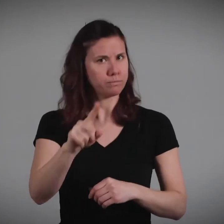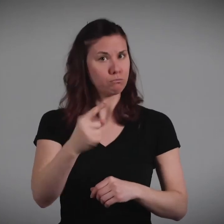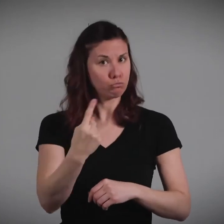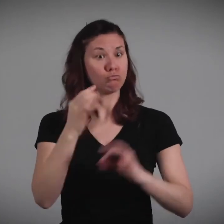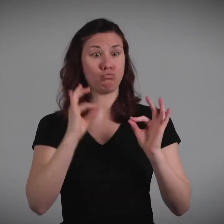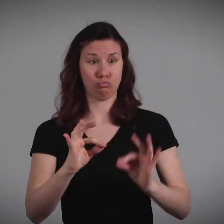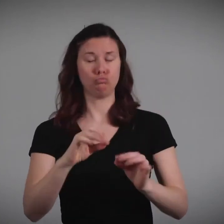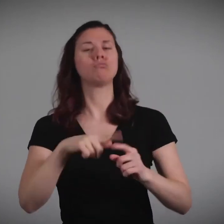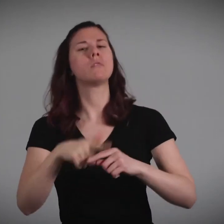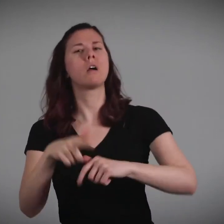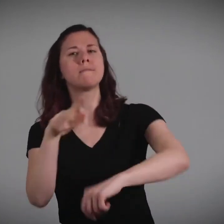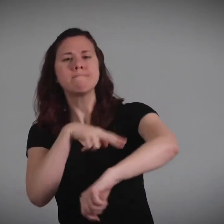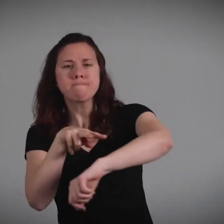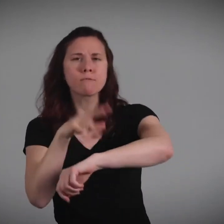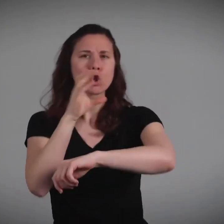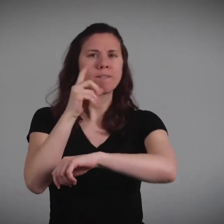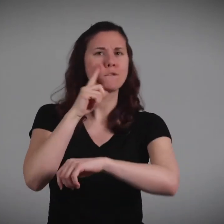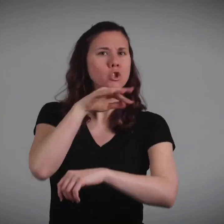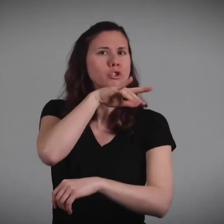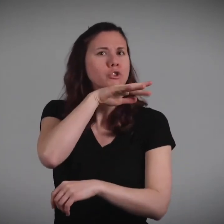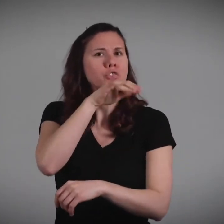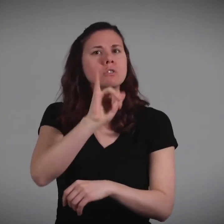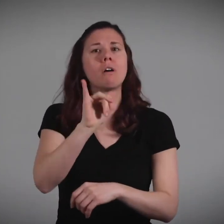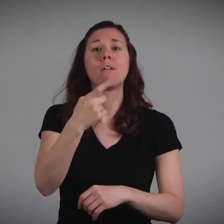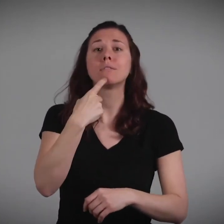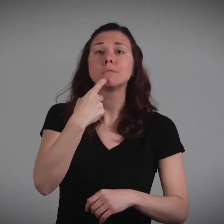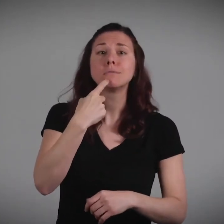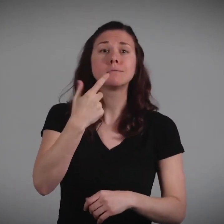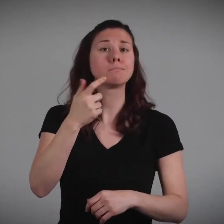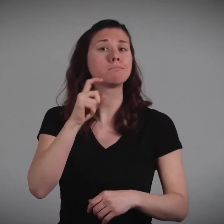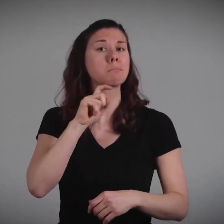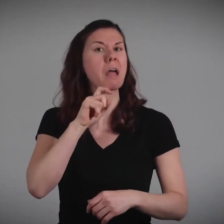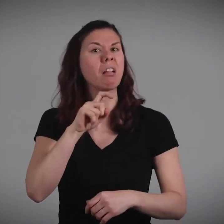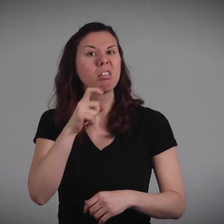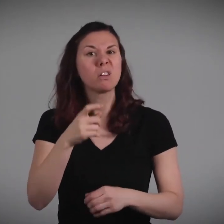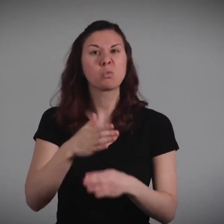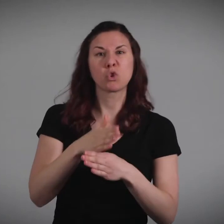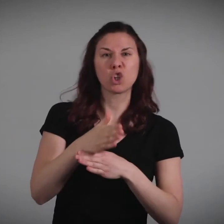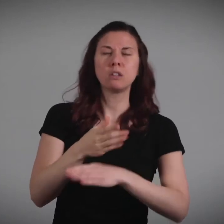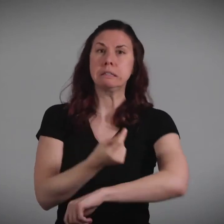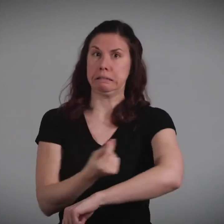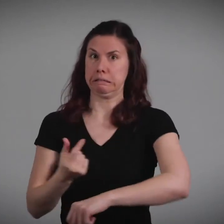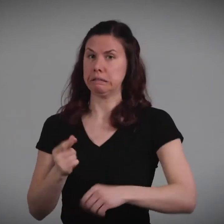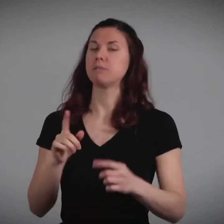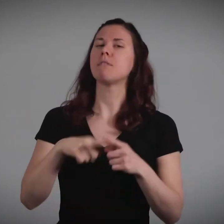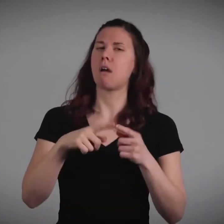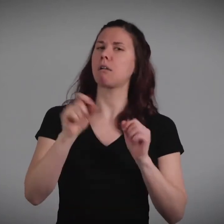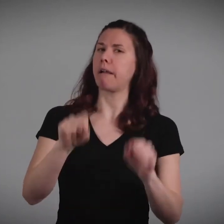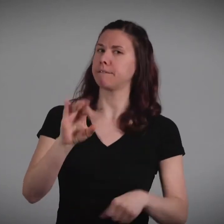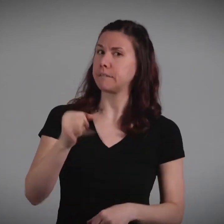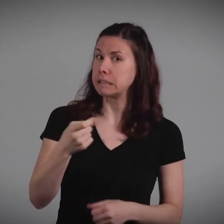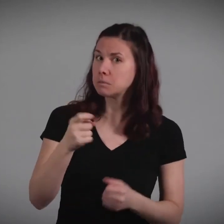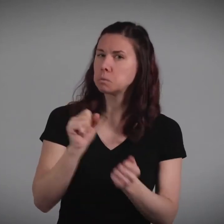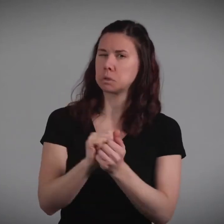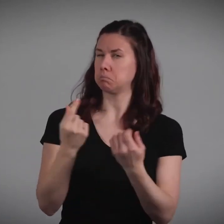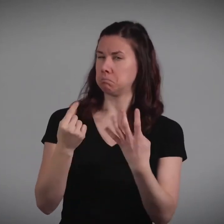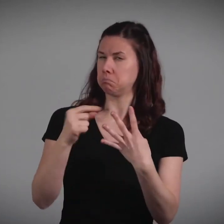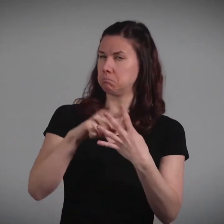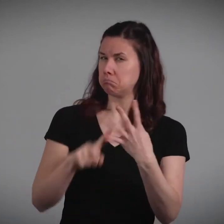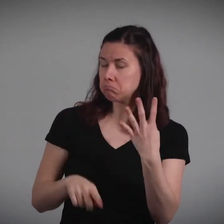and so you don't feel any pain. Then, will be examined to make sure there's no dirt, glass, metal, or wood embedded in the area. And